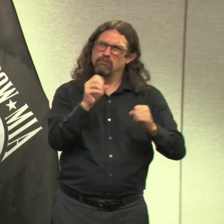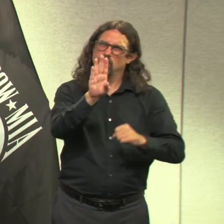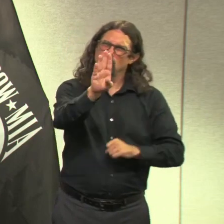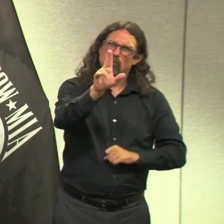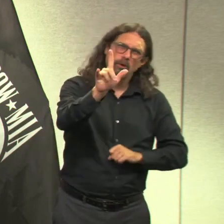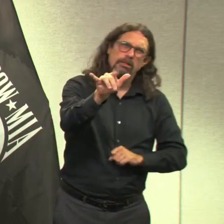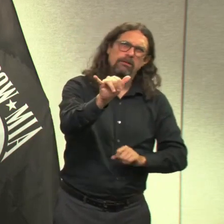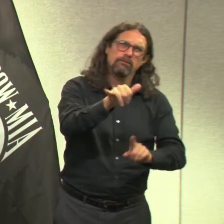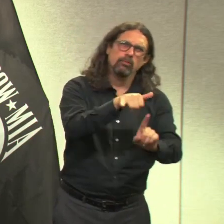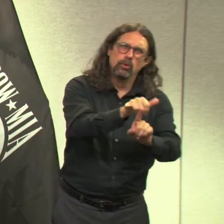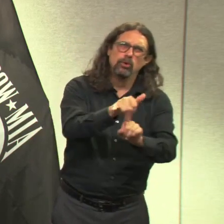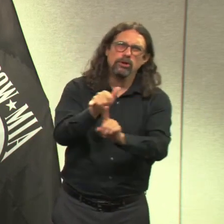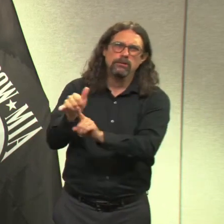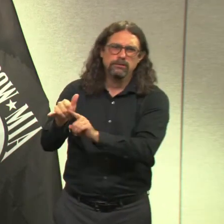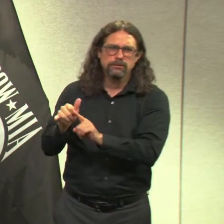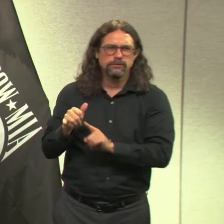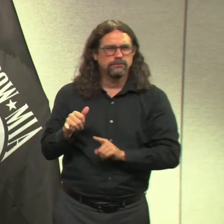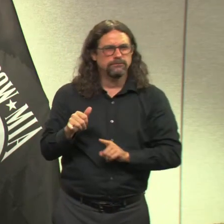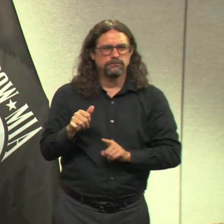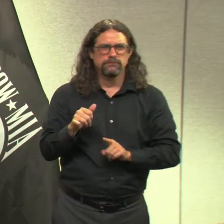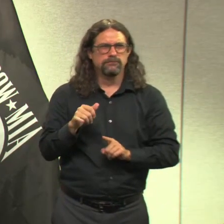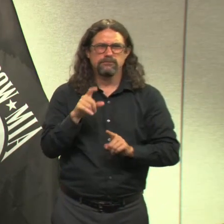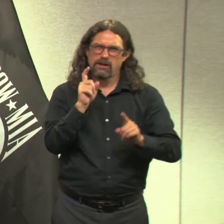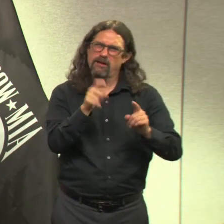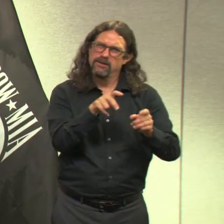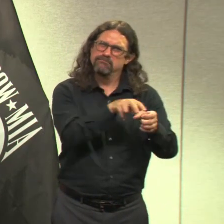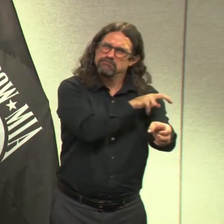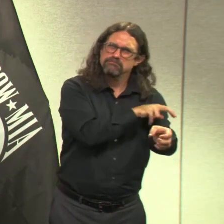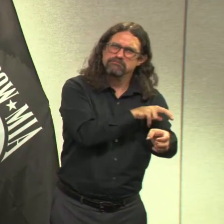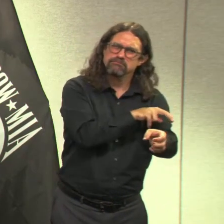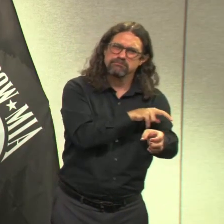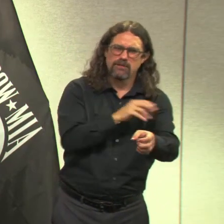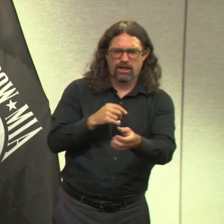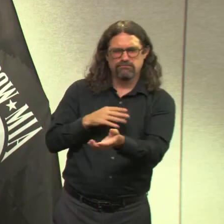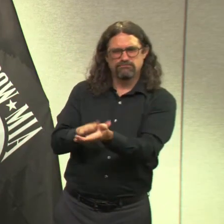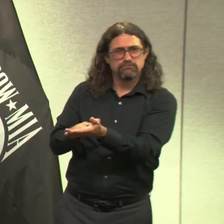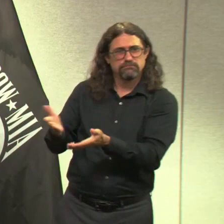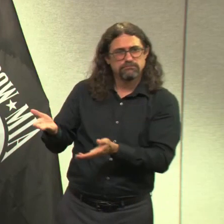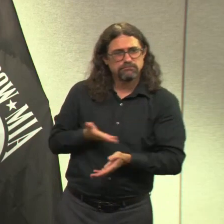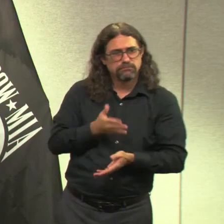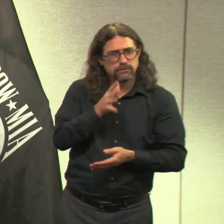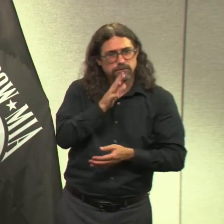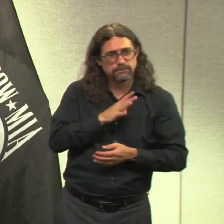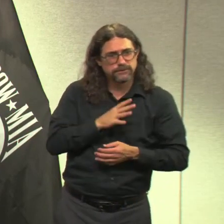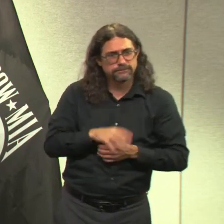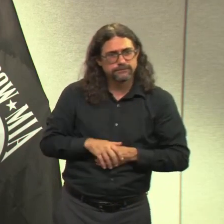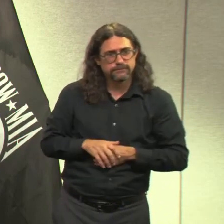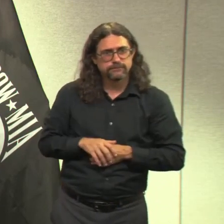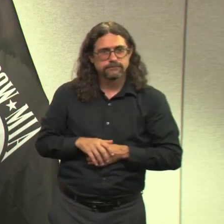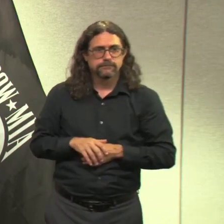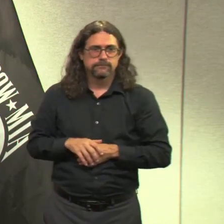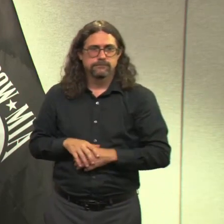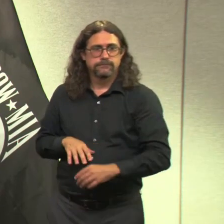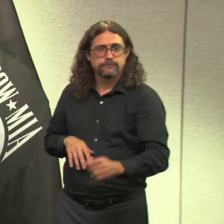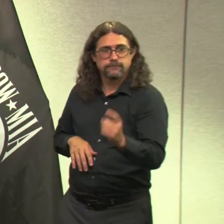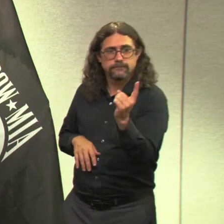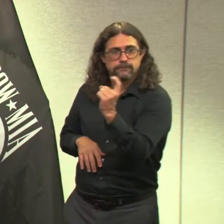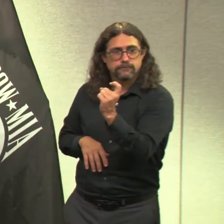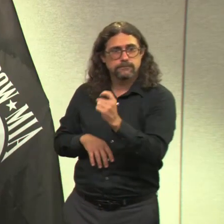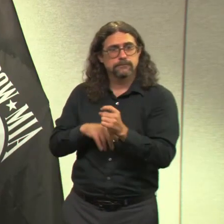Go ahead. And, you know, Lieutenant Governor Hochul announced this morning that she will be running for a full term. You know, what are your thoughts on